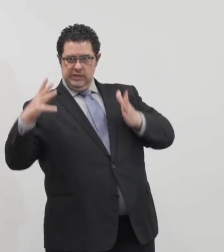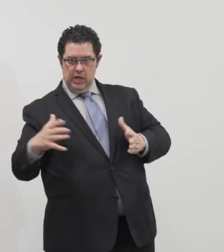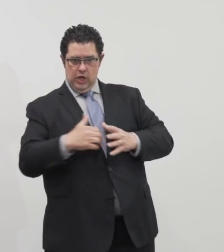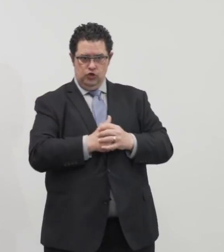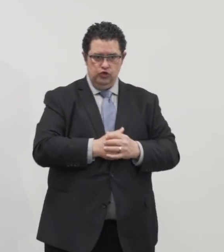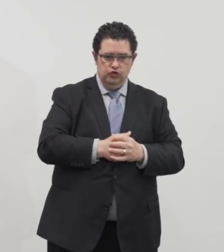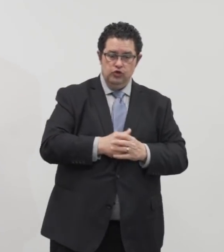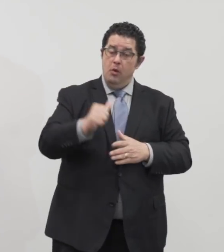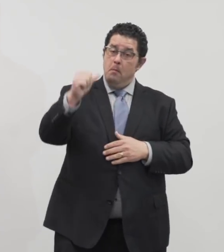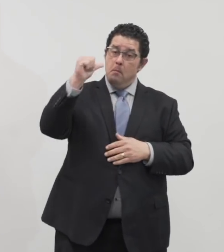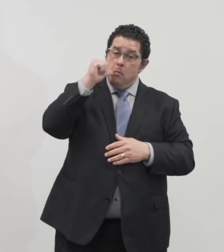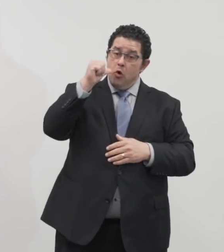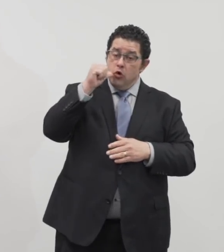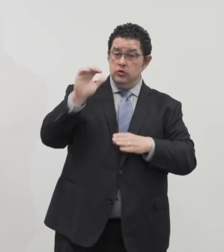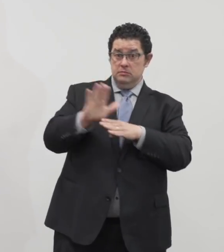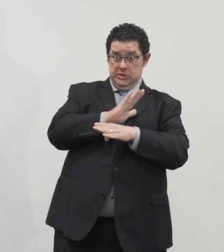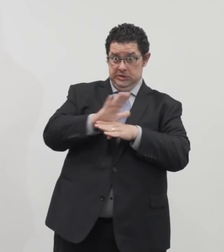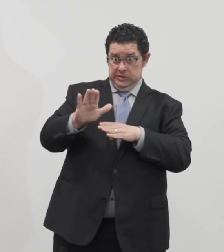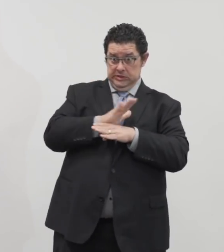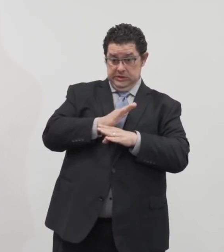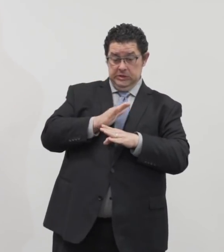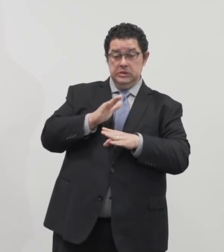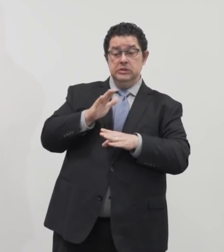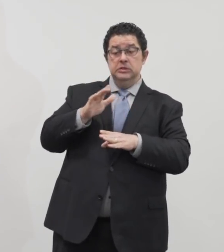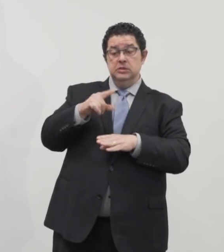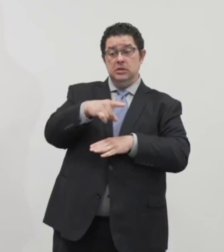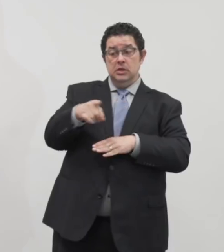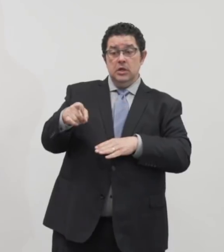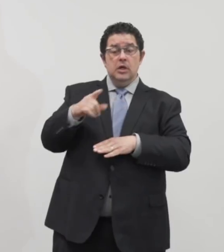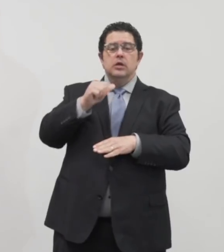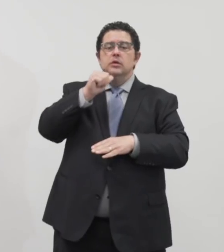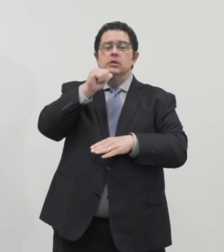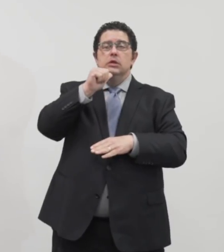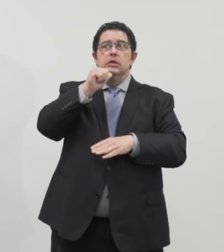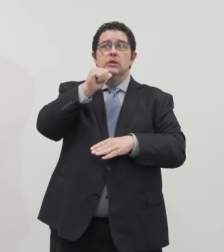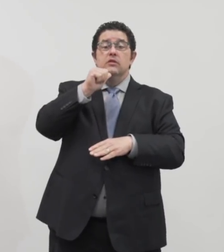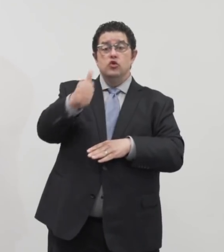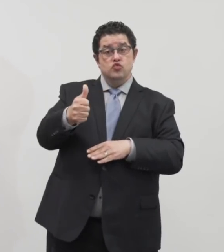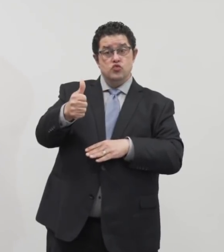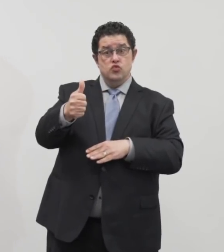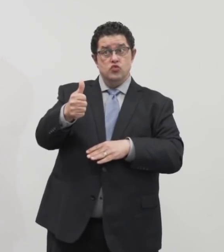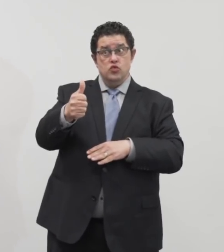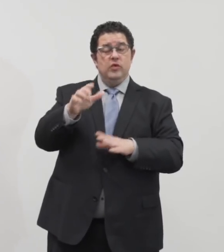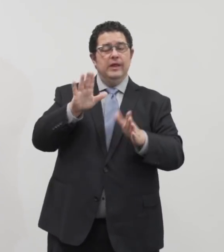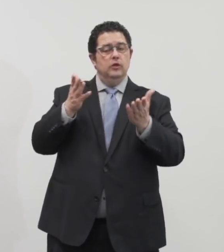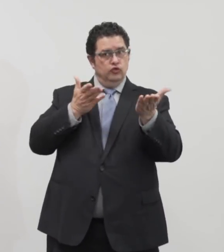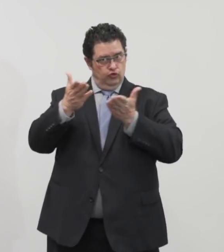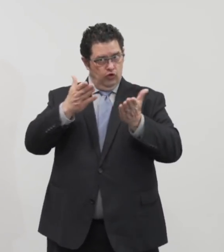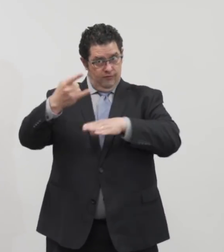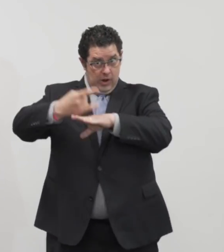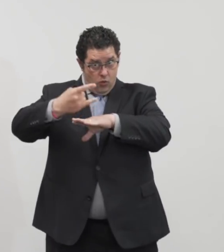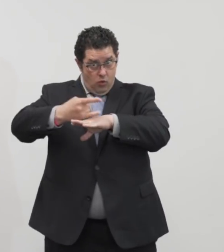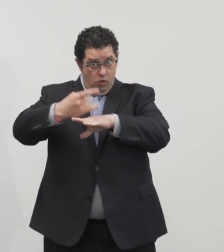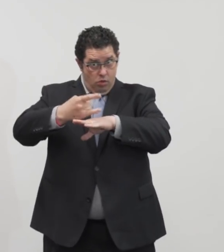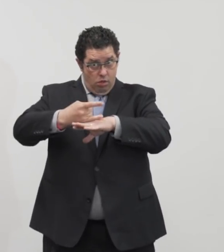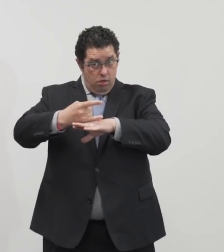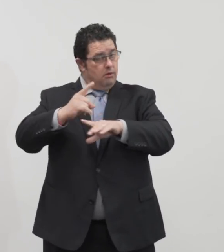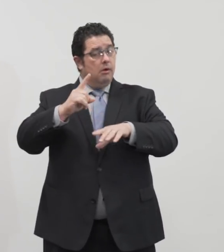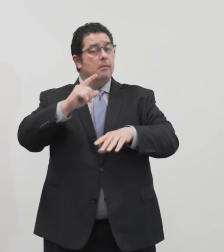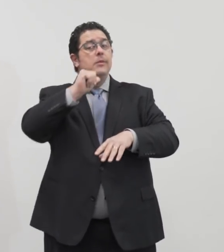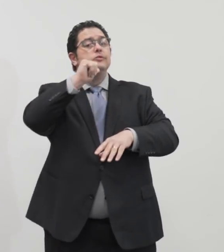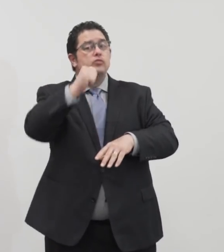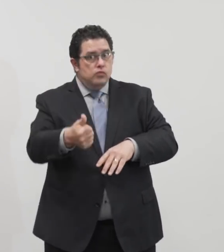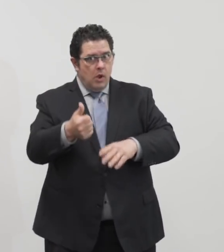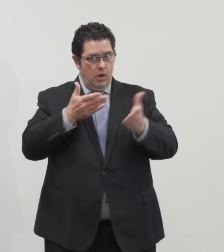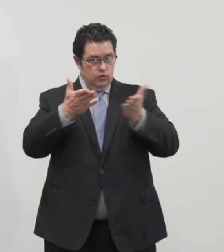businesses that do not do not serve or who serve alcohol and do not serve